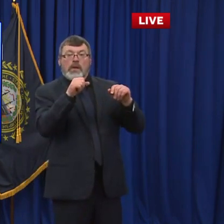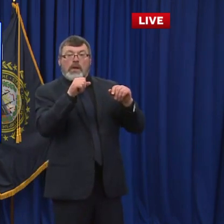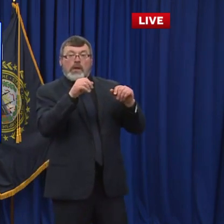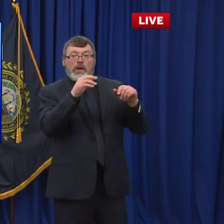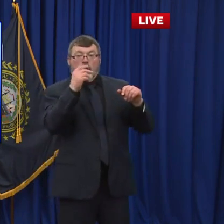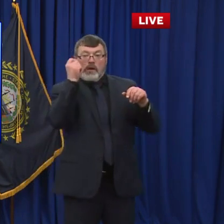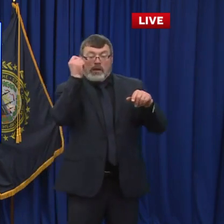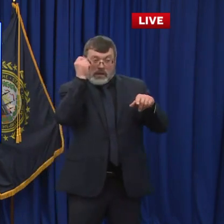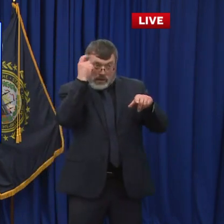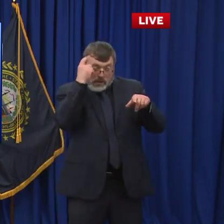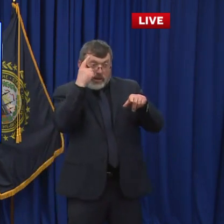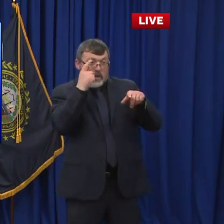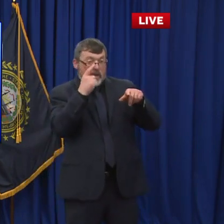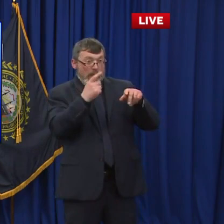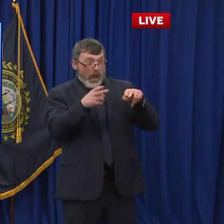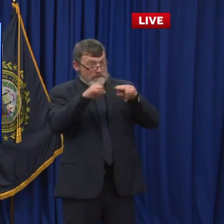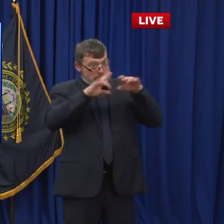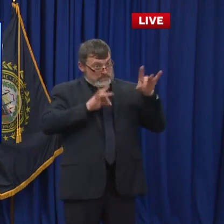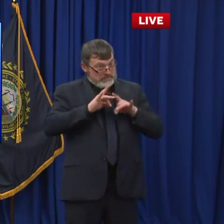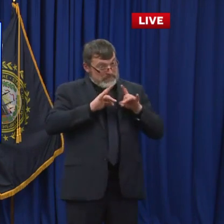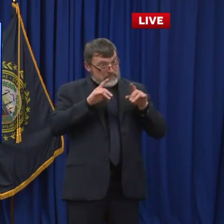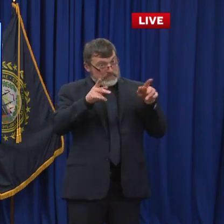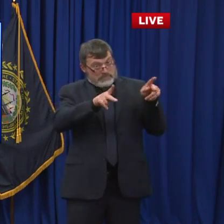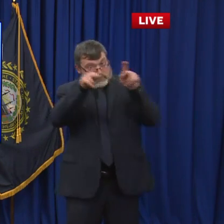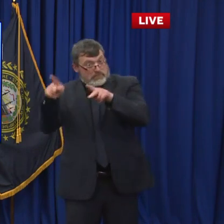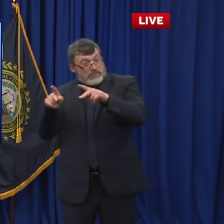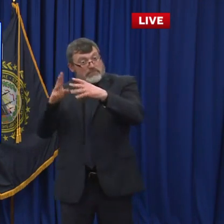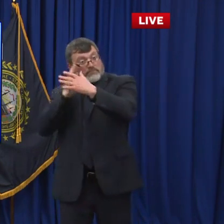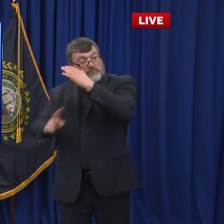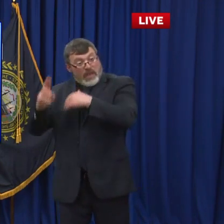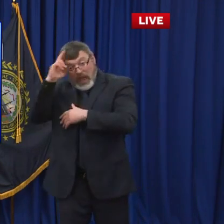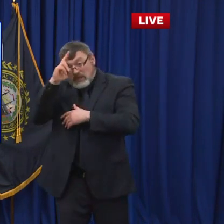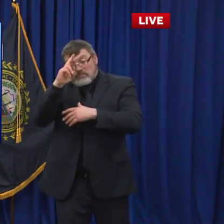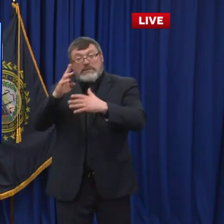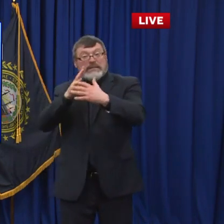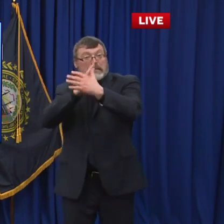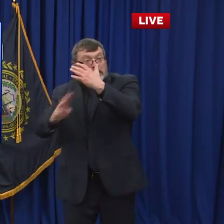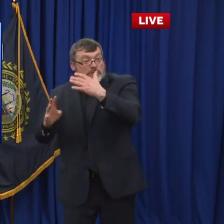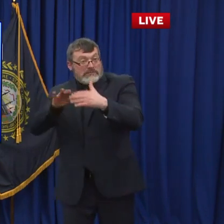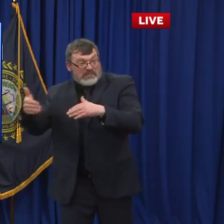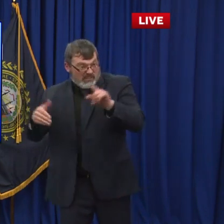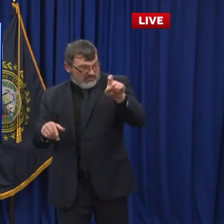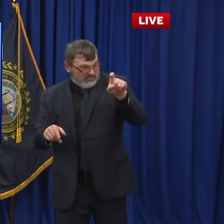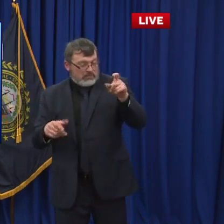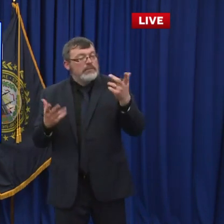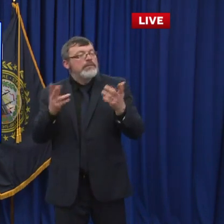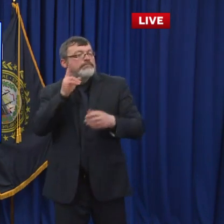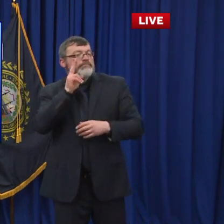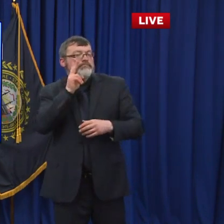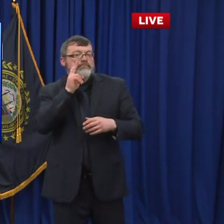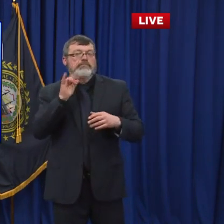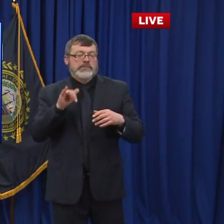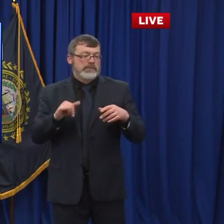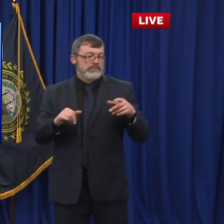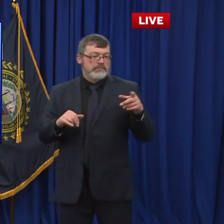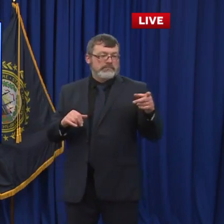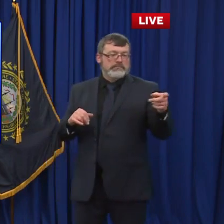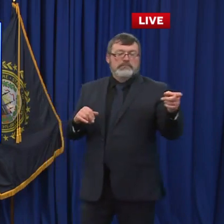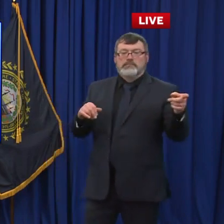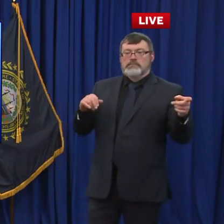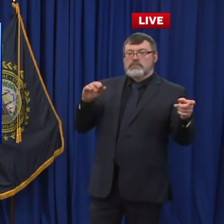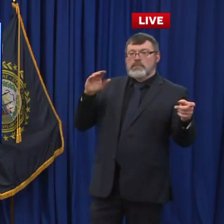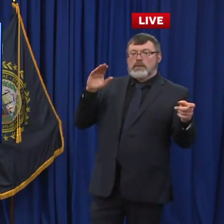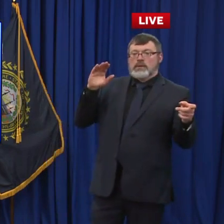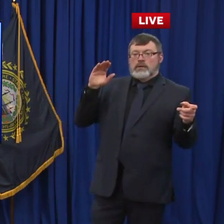remote option, you know, long term. You've heard, as you know, the teacher union saying teachers need to be vaccinated